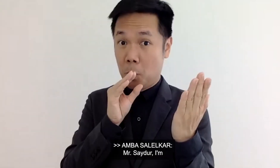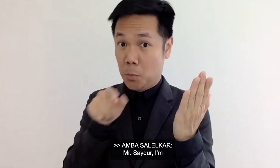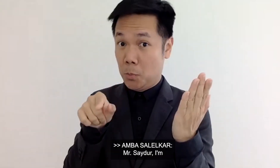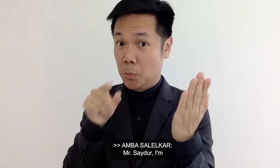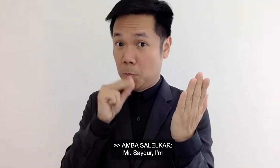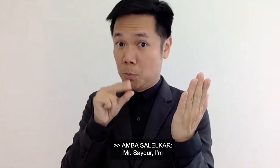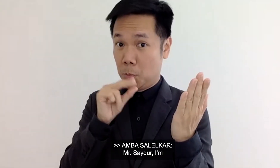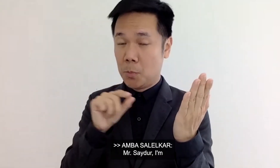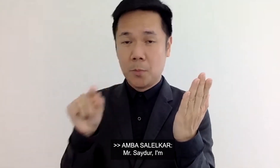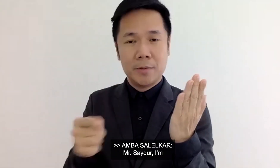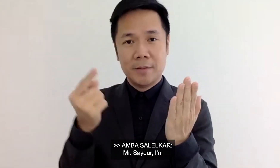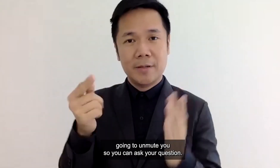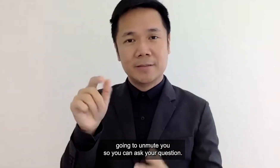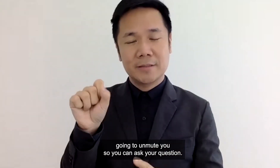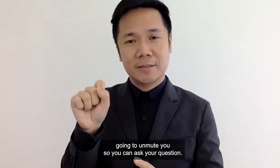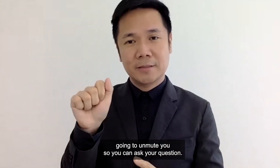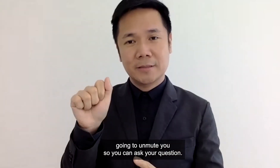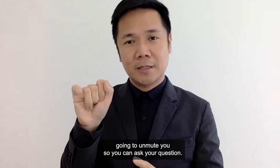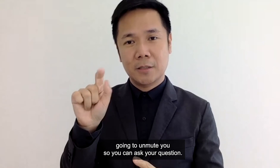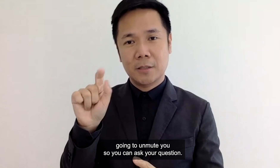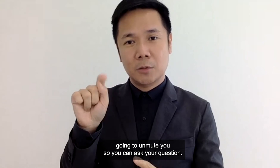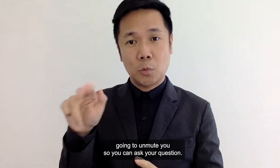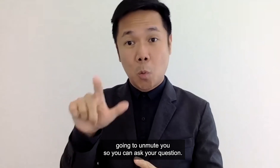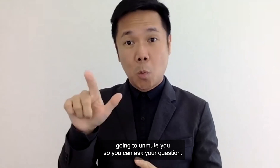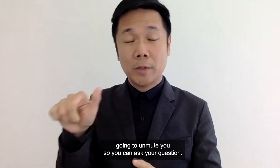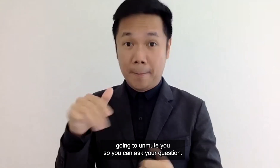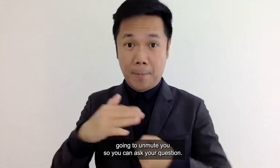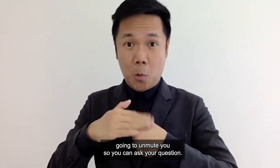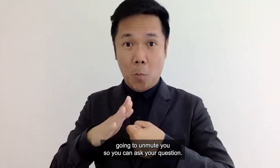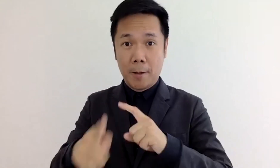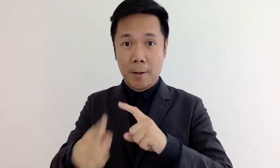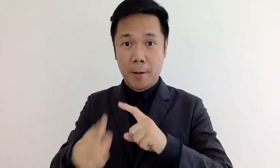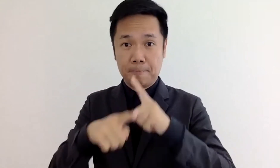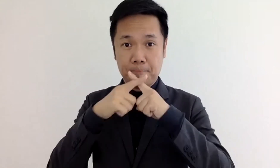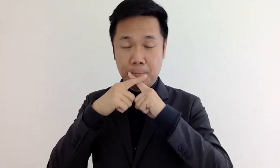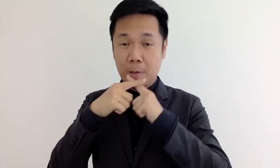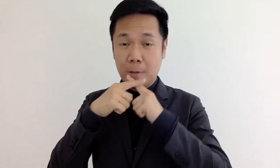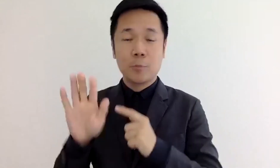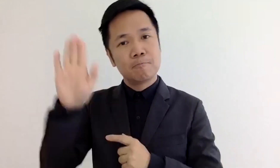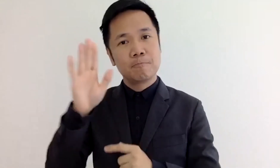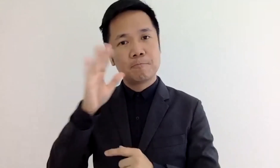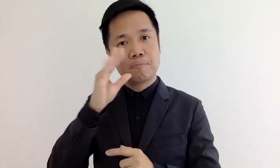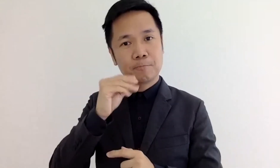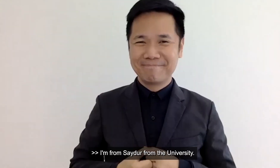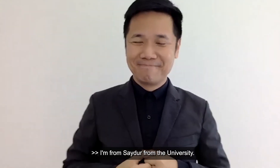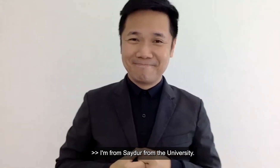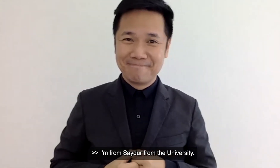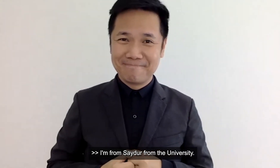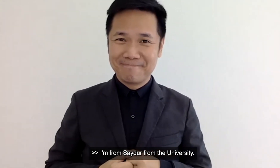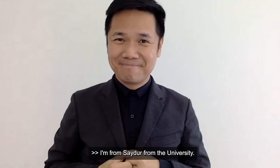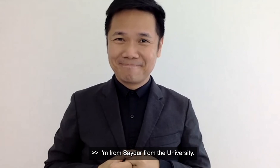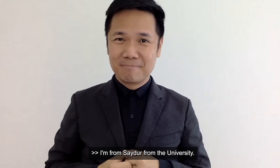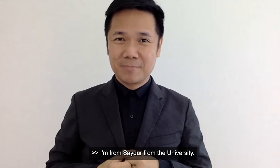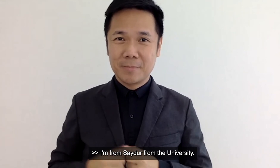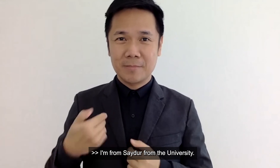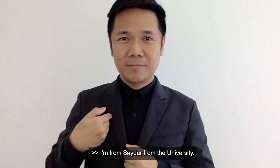mr saido raiman i'm just going to unmute you so you can ask your question i am